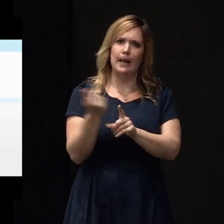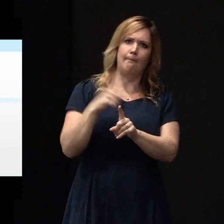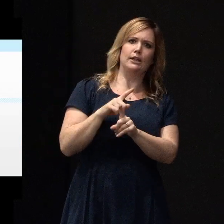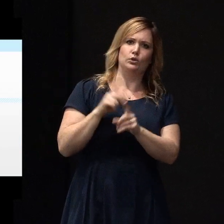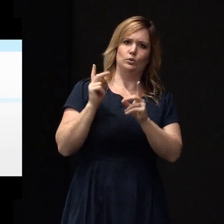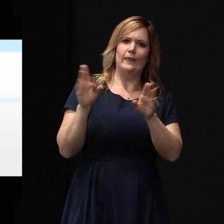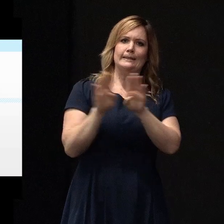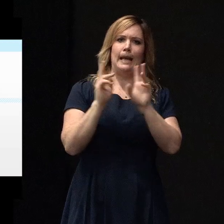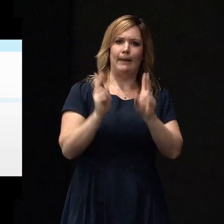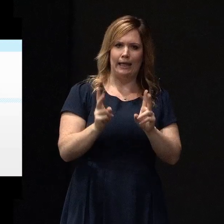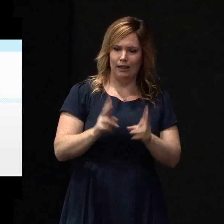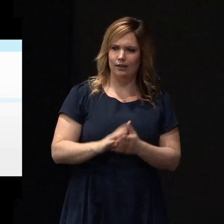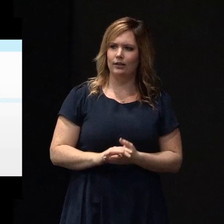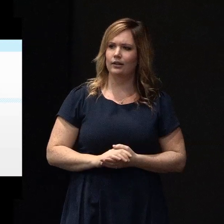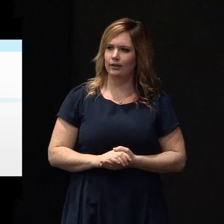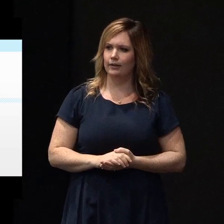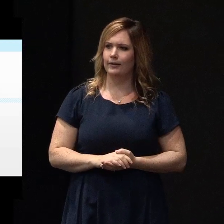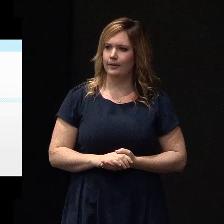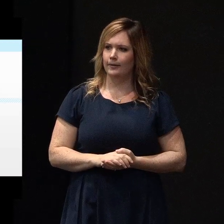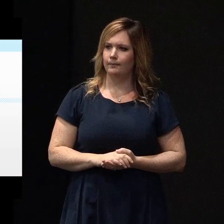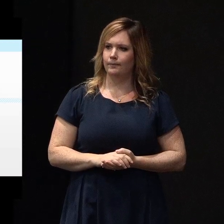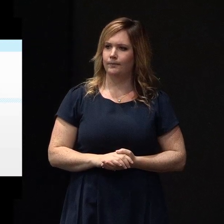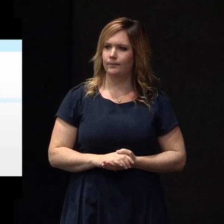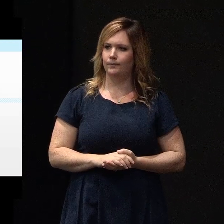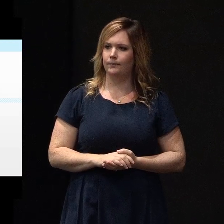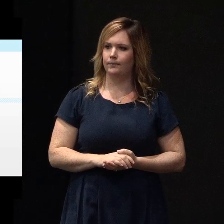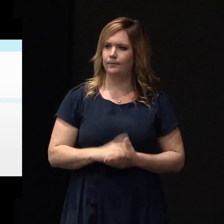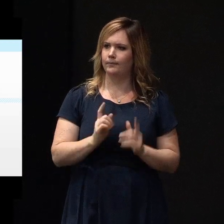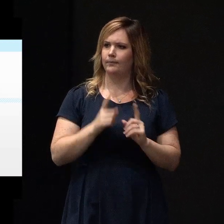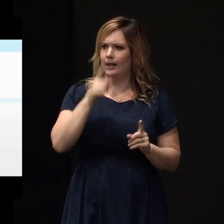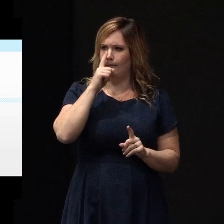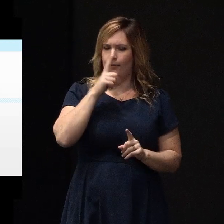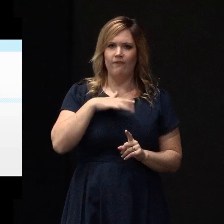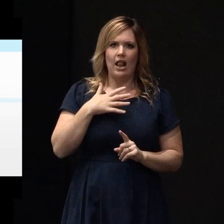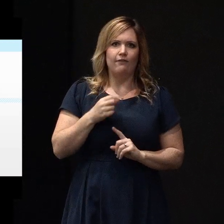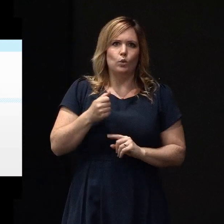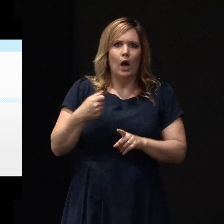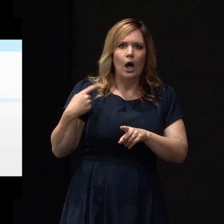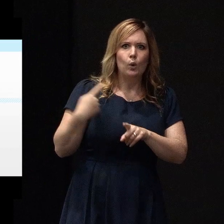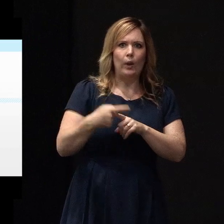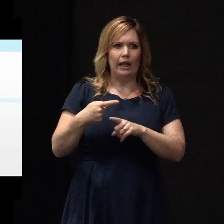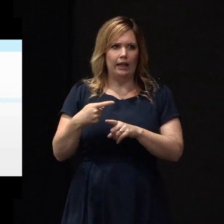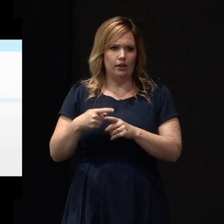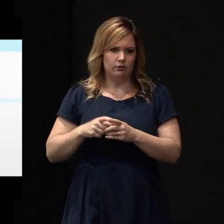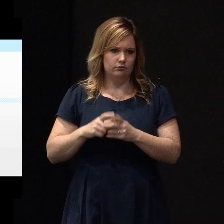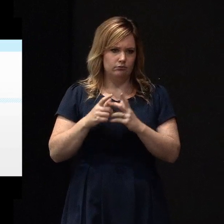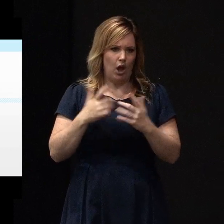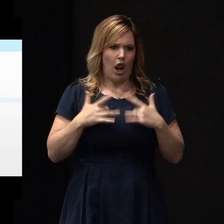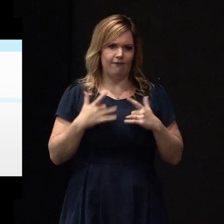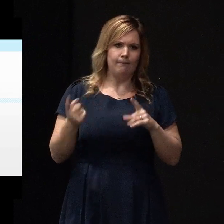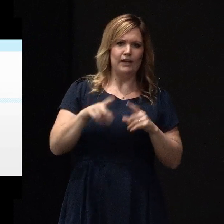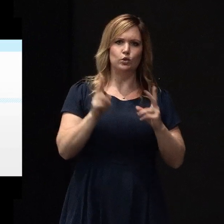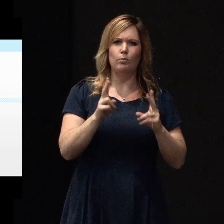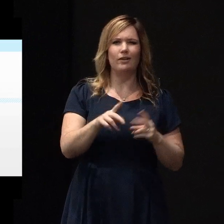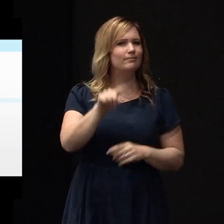And that is very easy to push people to feel they must do it quickly. The problem is, we can't.